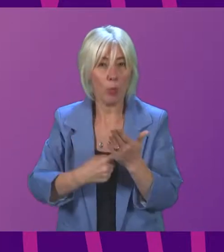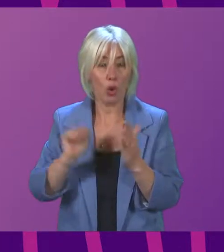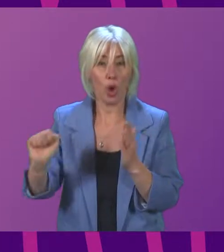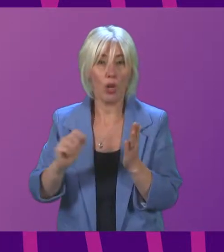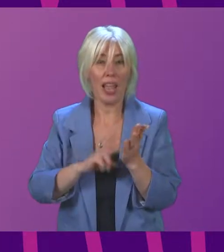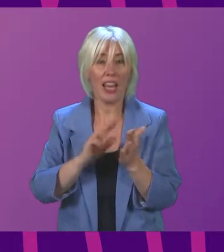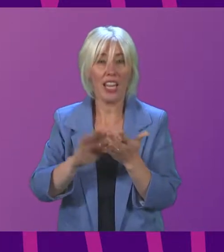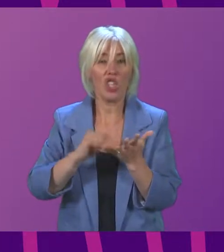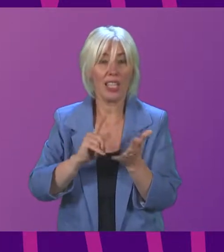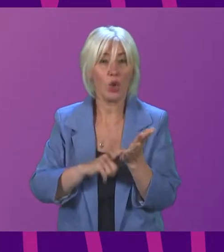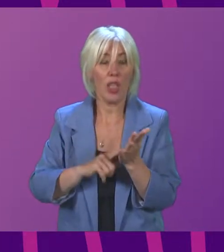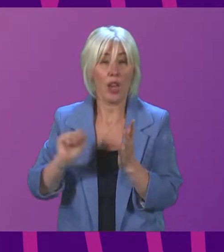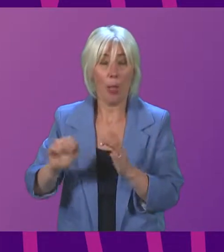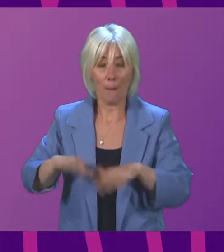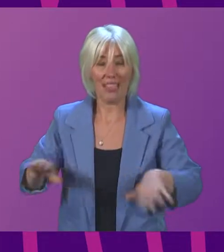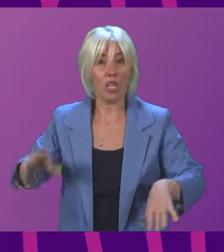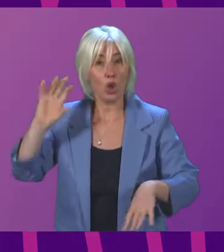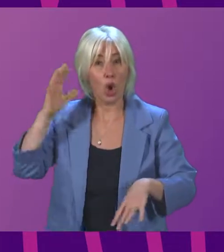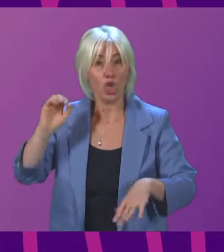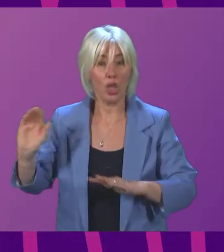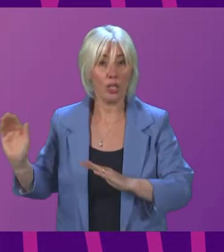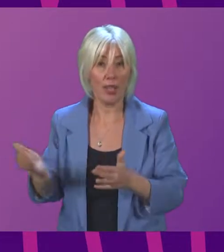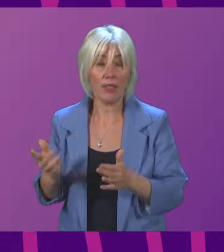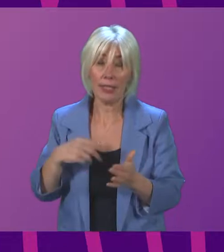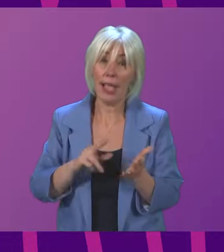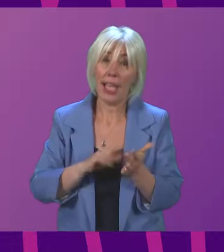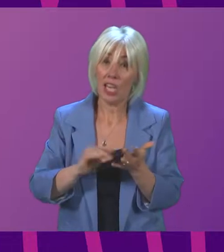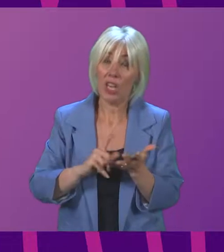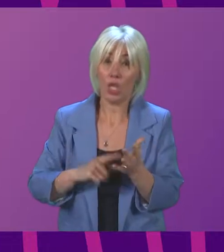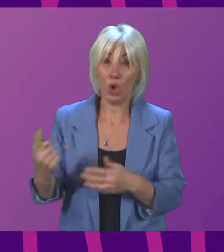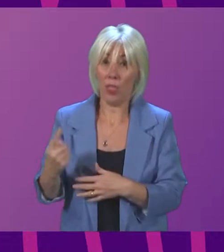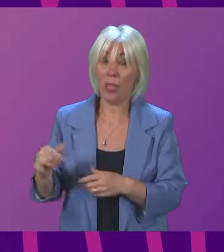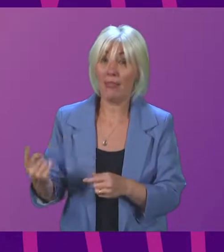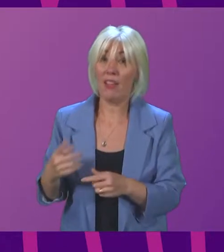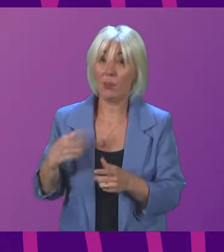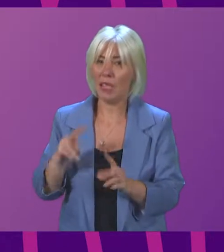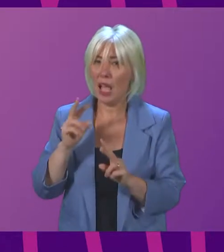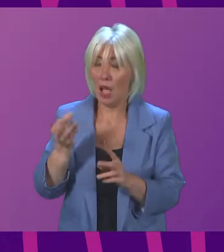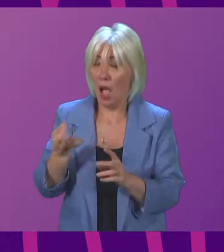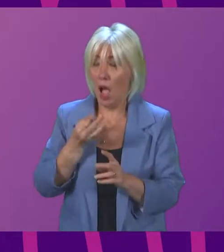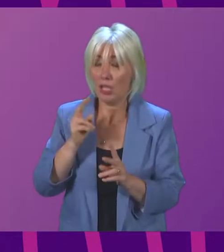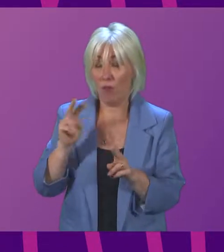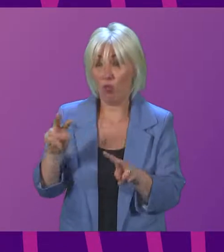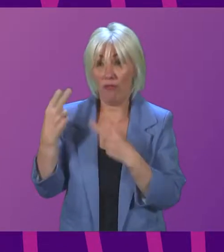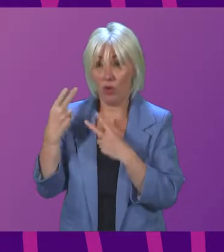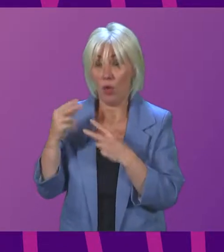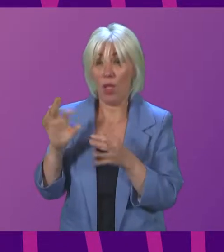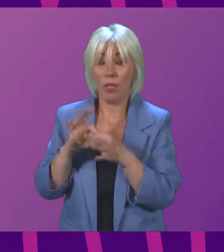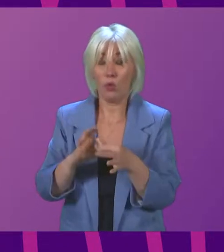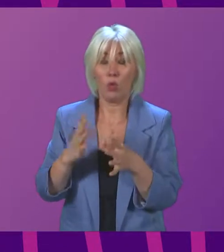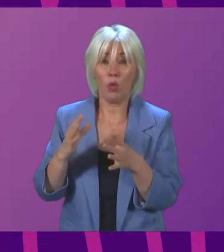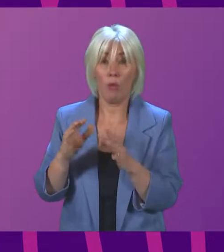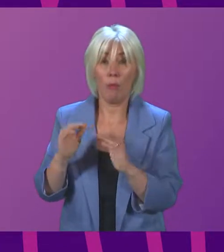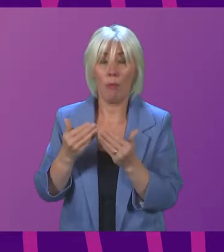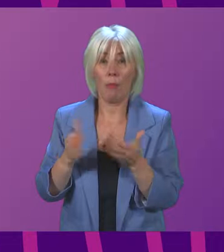paediatric audiology services, which was requested by NHS Lothian following a review by the Scottish Public Services Ombudsman.